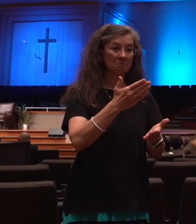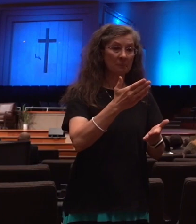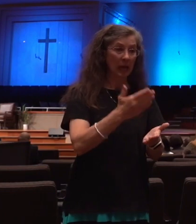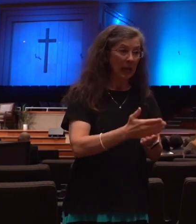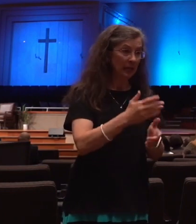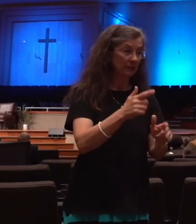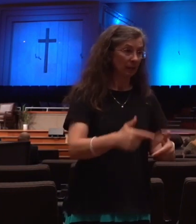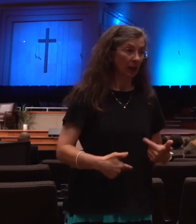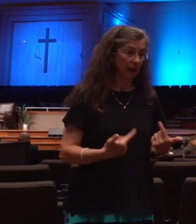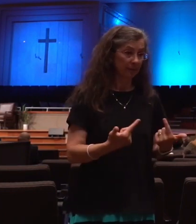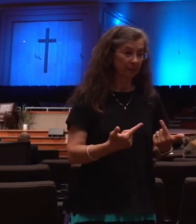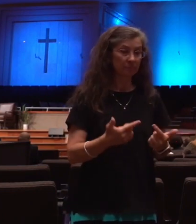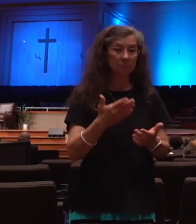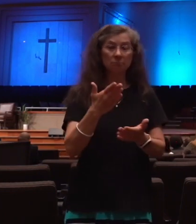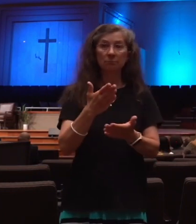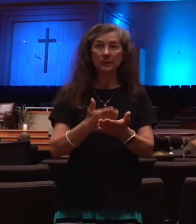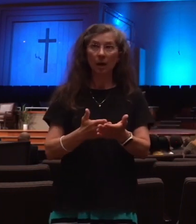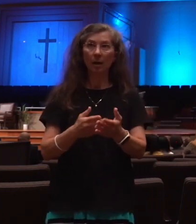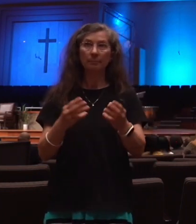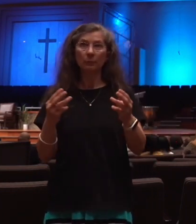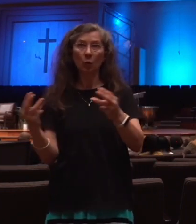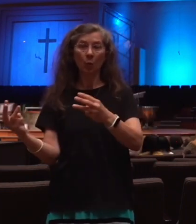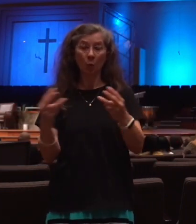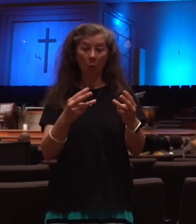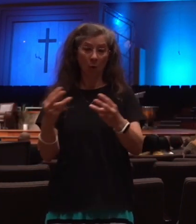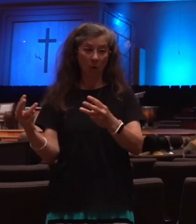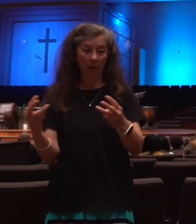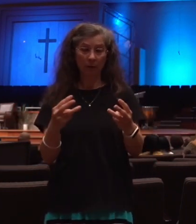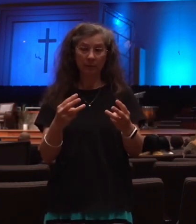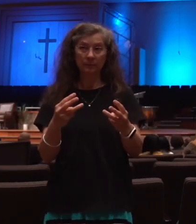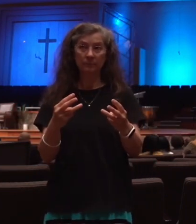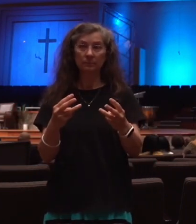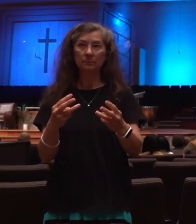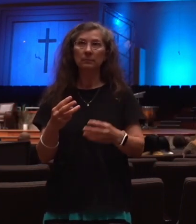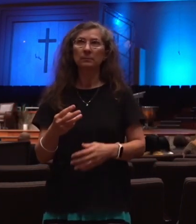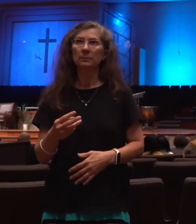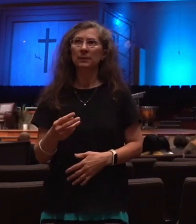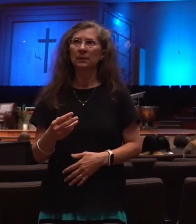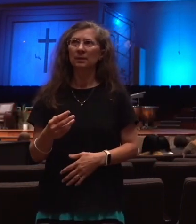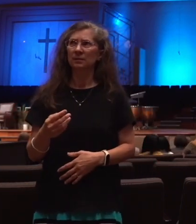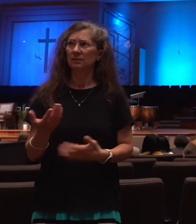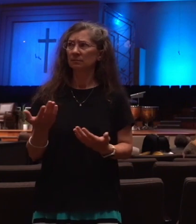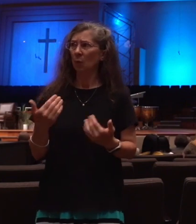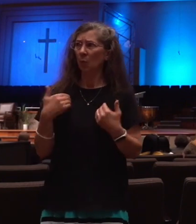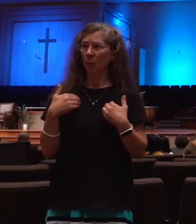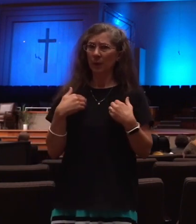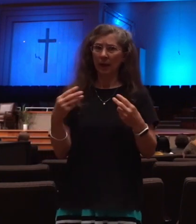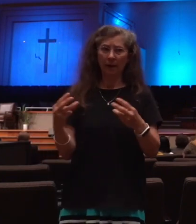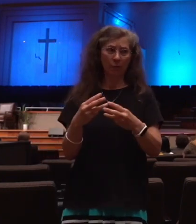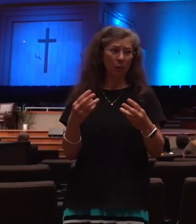wars, as it says, wars, rumors of wars. You say, well, we have that now. Yeah, but it will intensify.